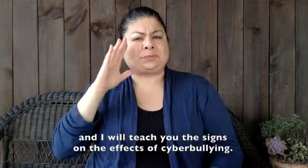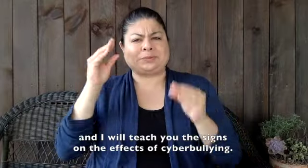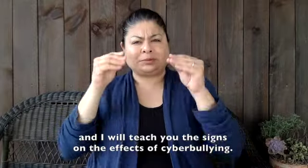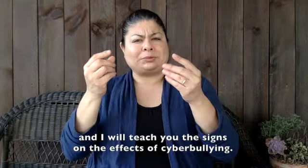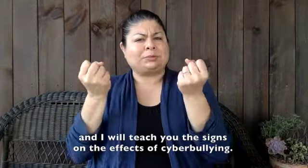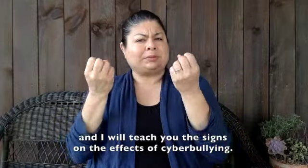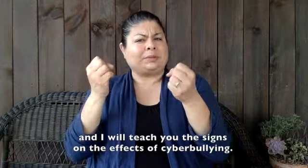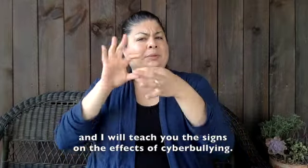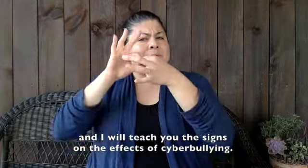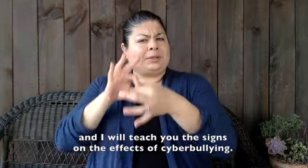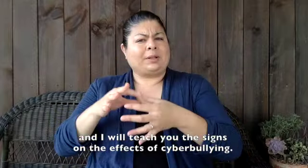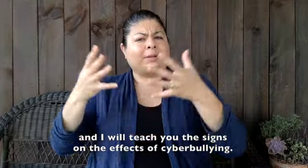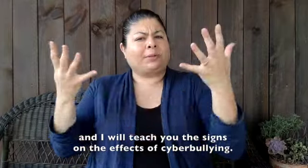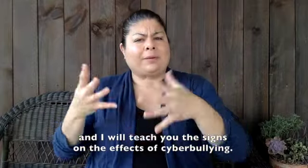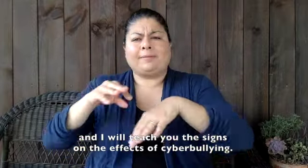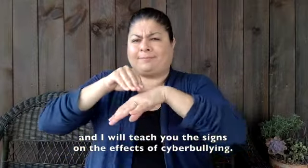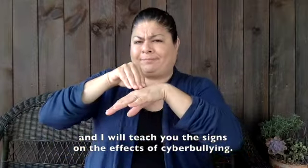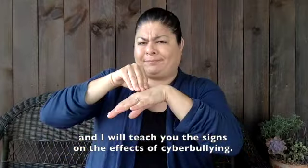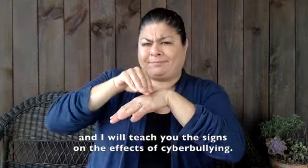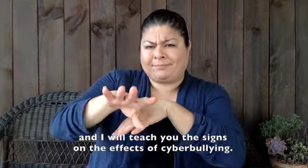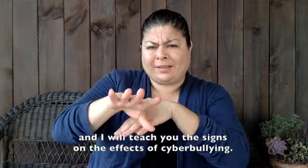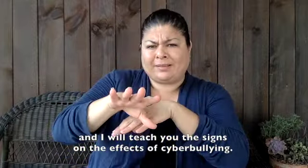And now I'll teach you science on the effects of cyber bullying.